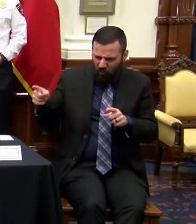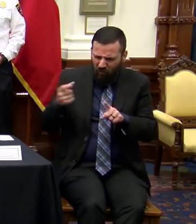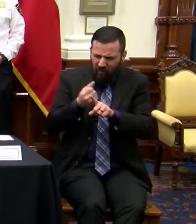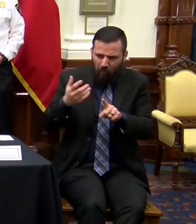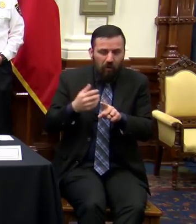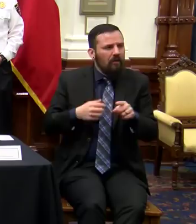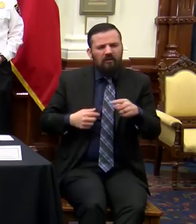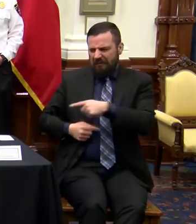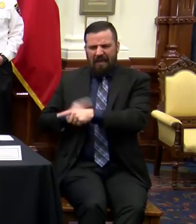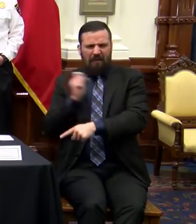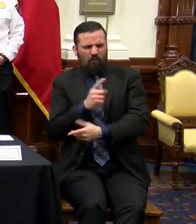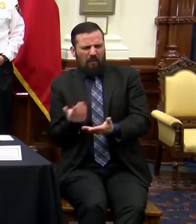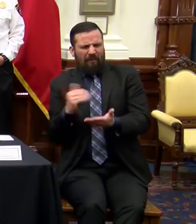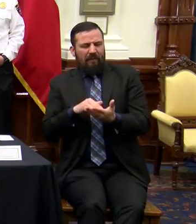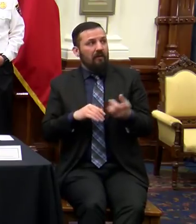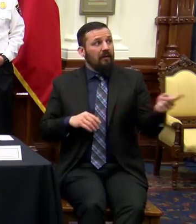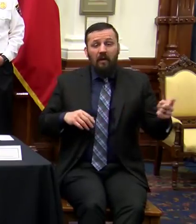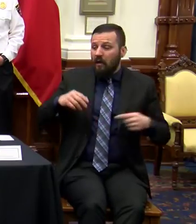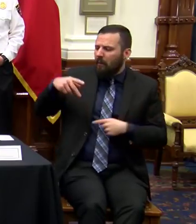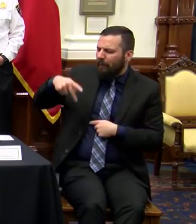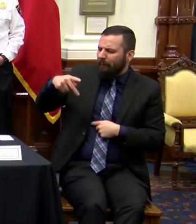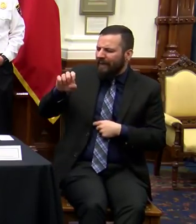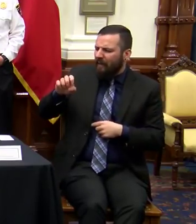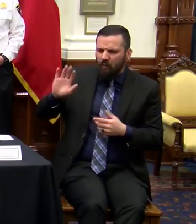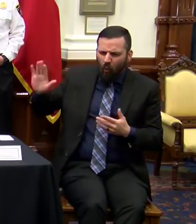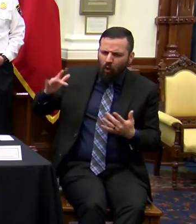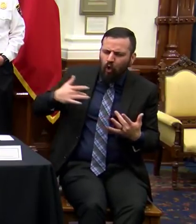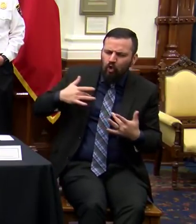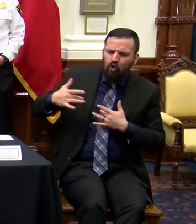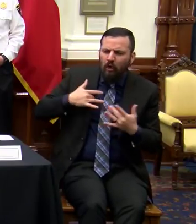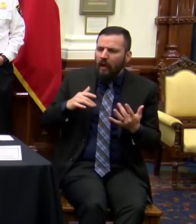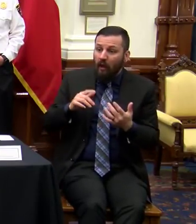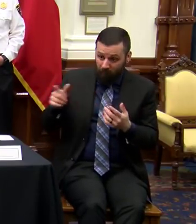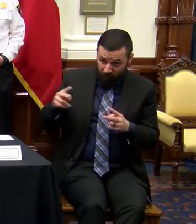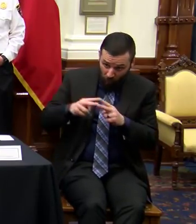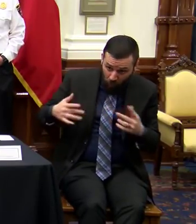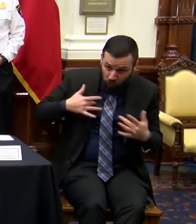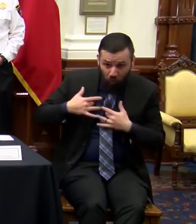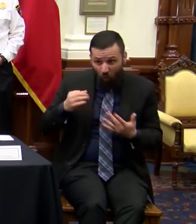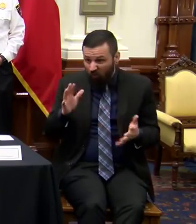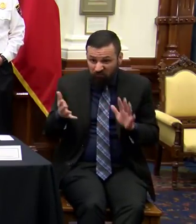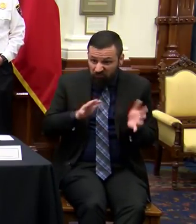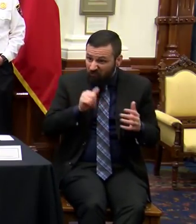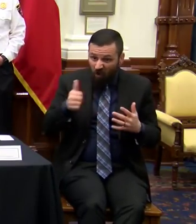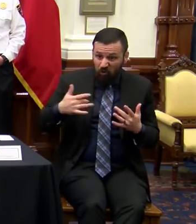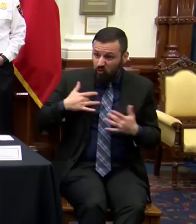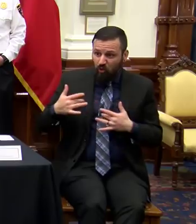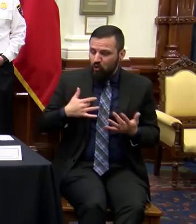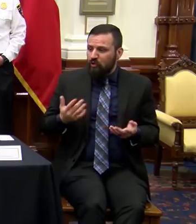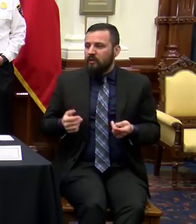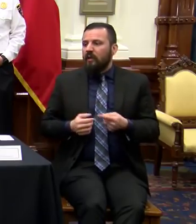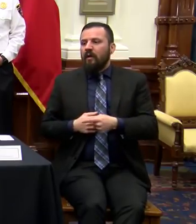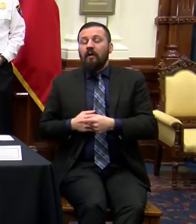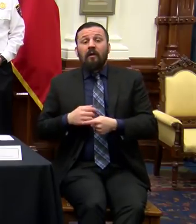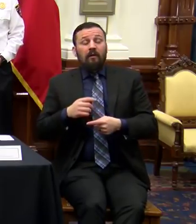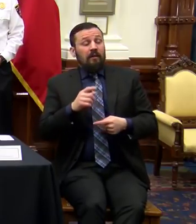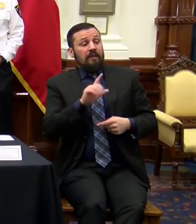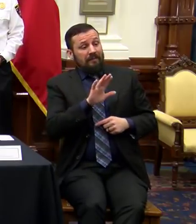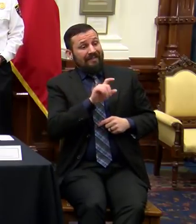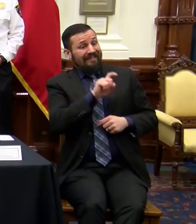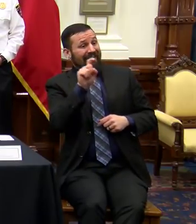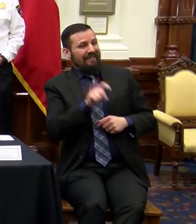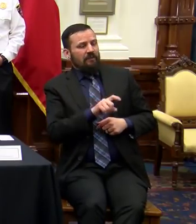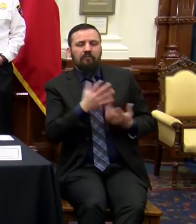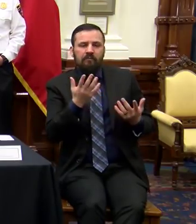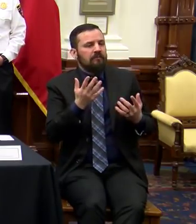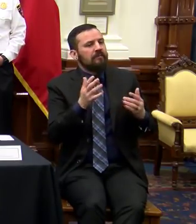you to repeat the question? PPE, can you still elaborate at your level of concern about the supply of that availability of that? Texas, like